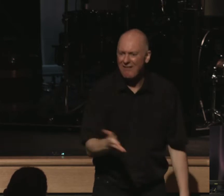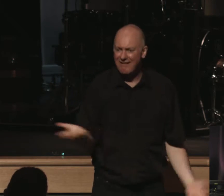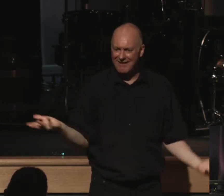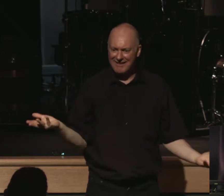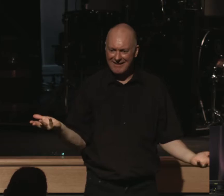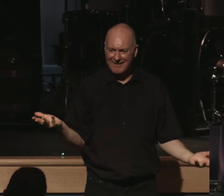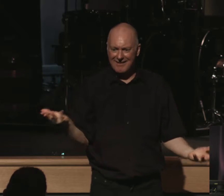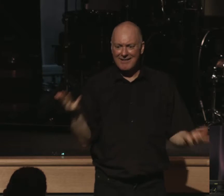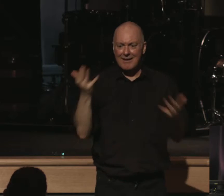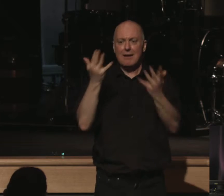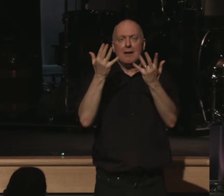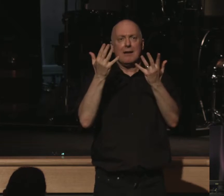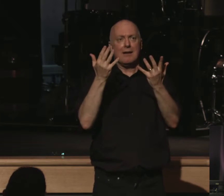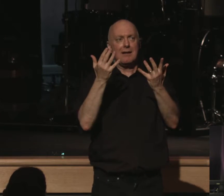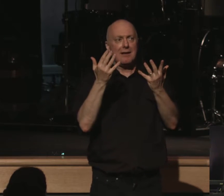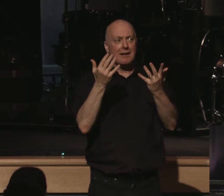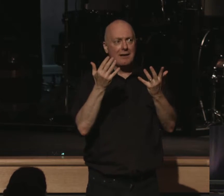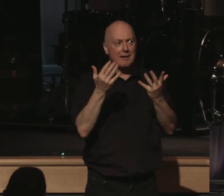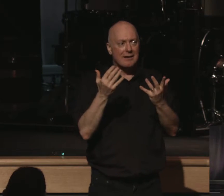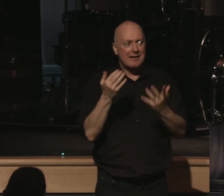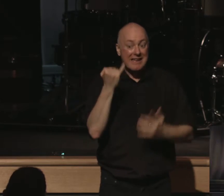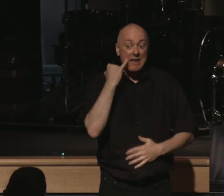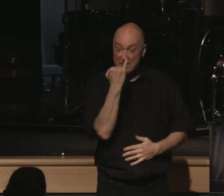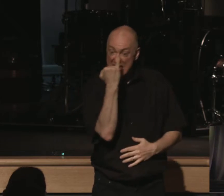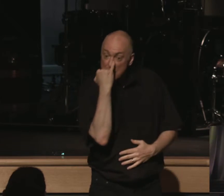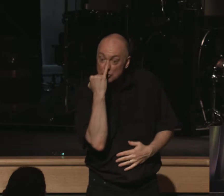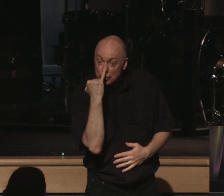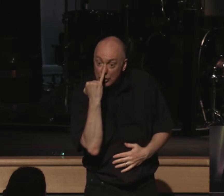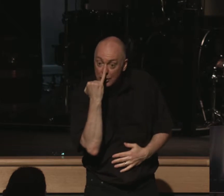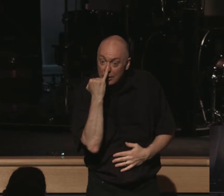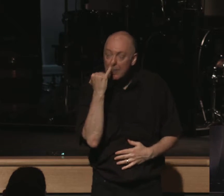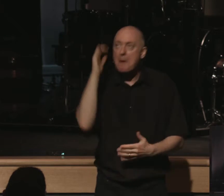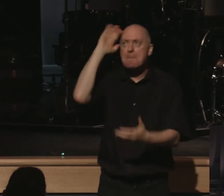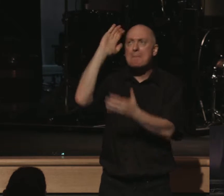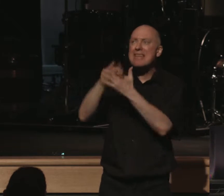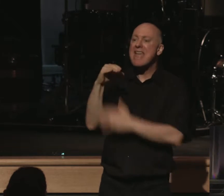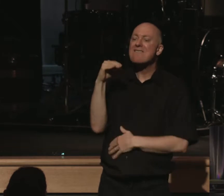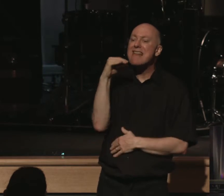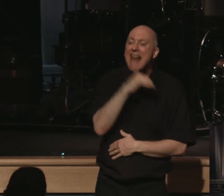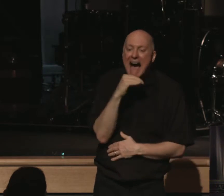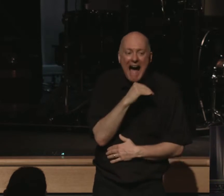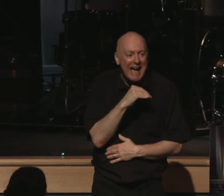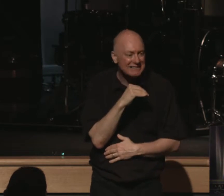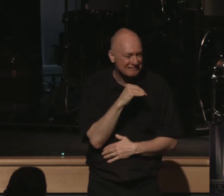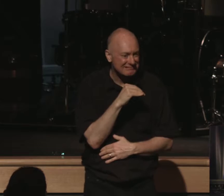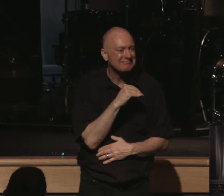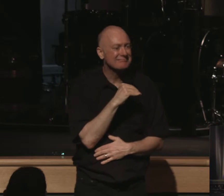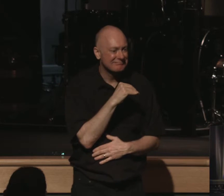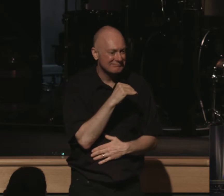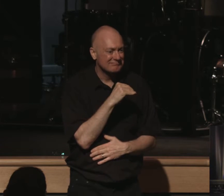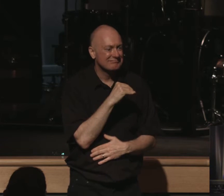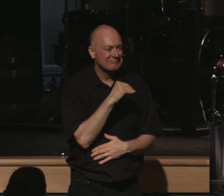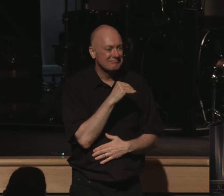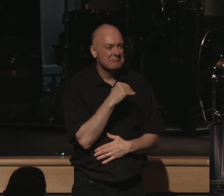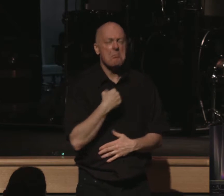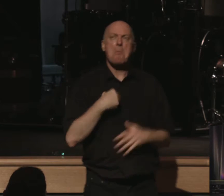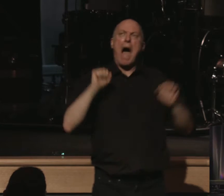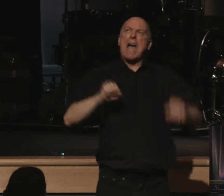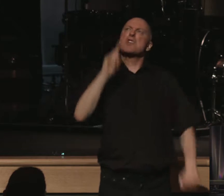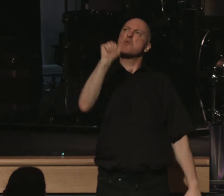You see, immaturity believes these lies. Immaturity believes the lie that I can do it myself.